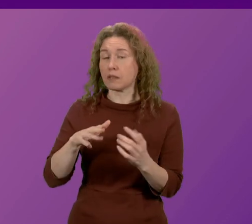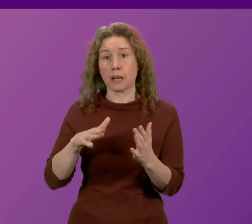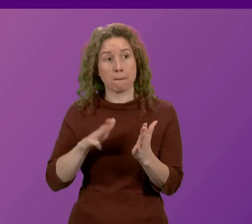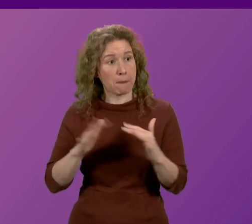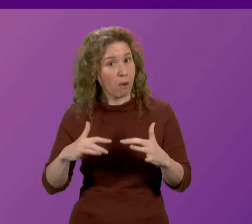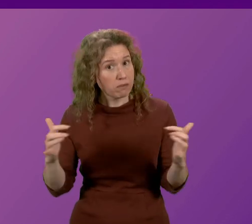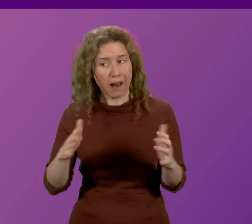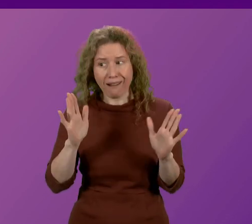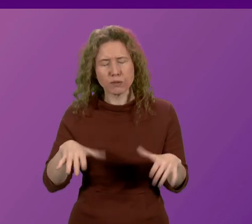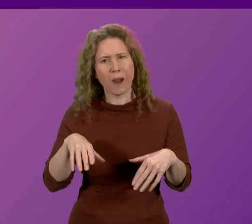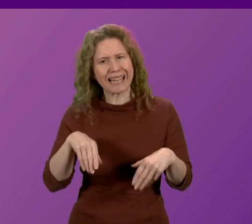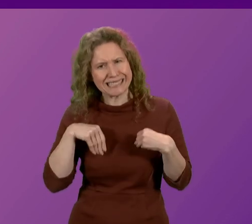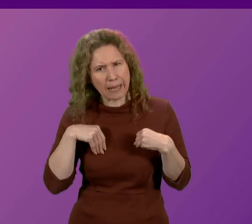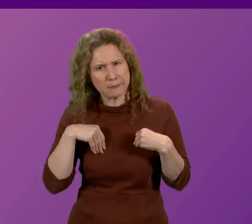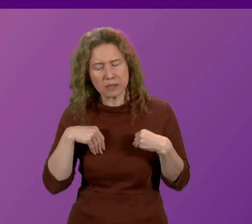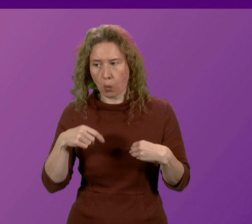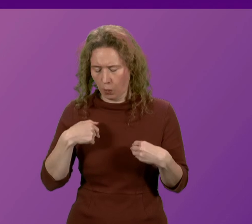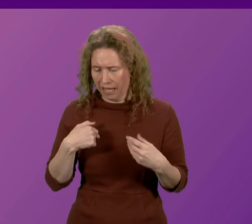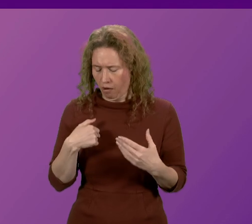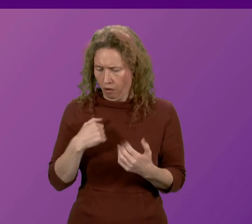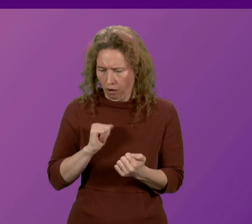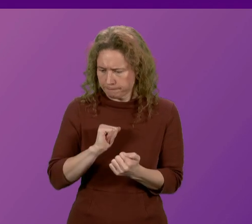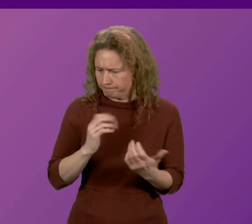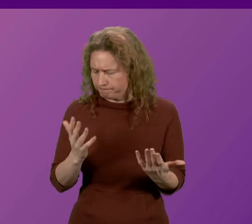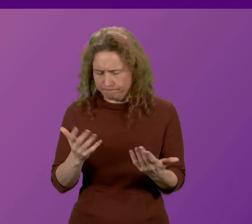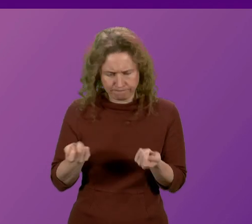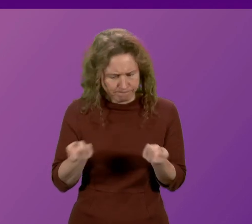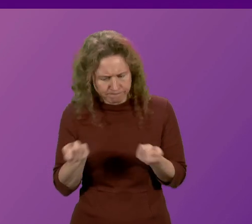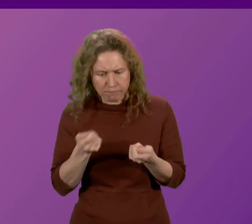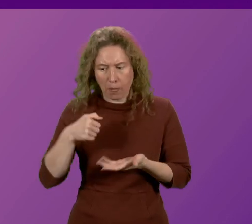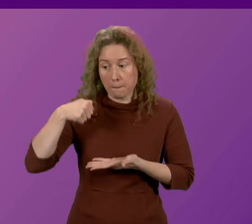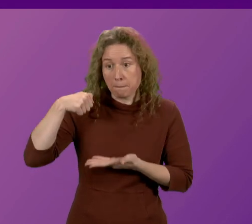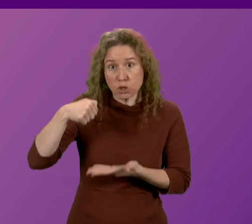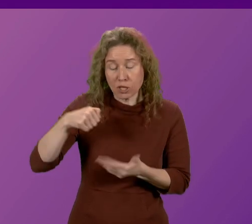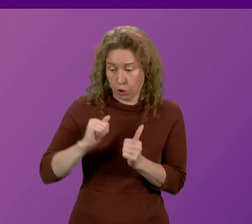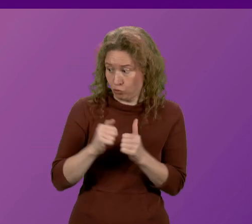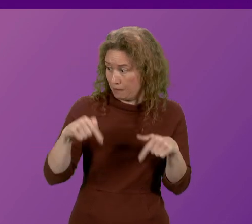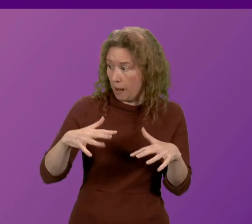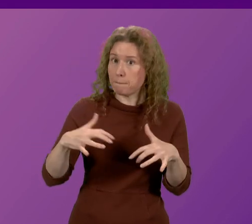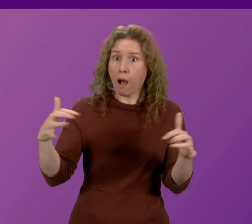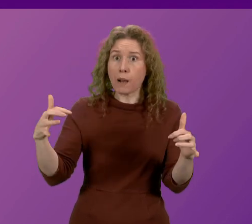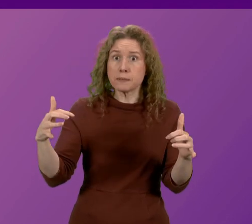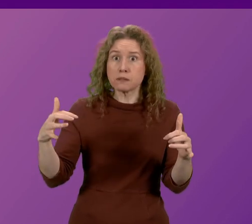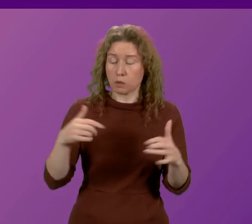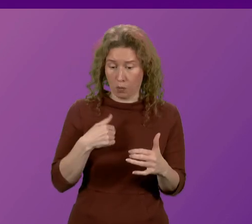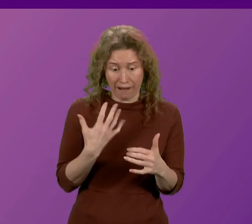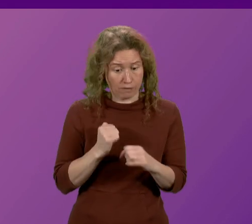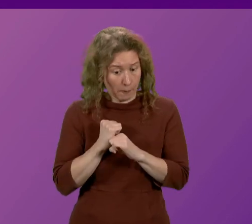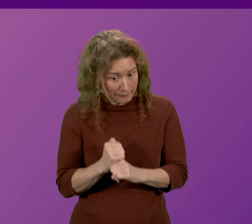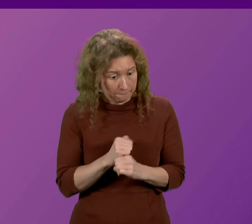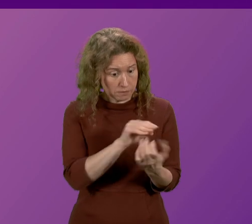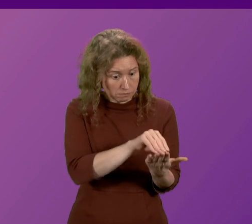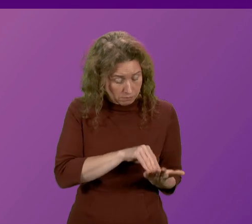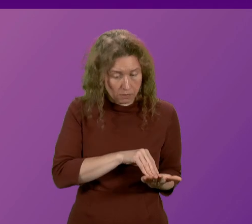to accept that we have to operate within a budget that's agreed by this parliament. Within the commitments we've made,